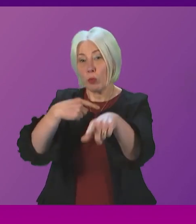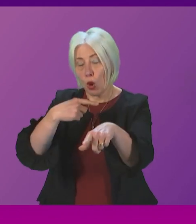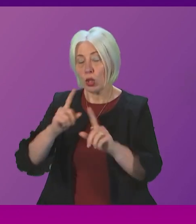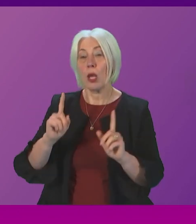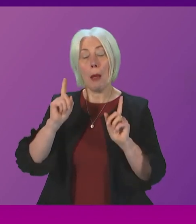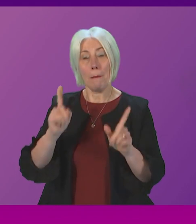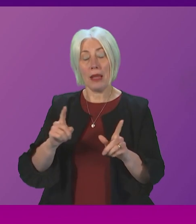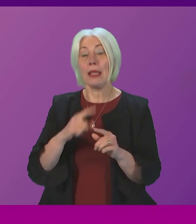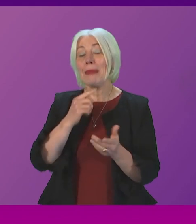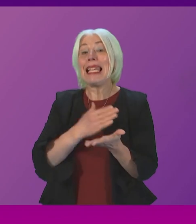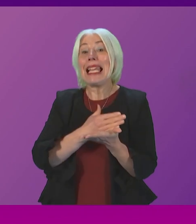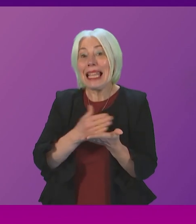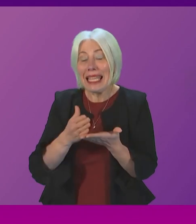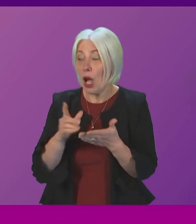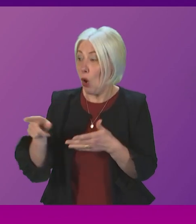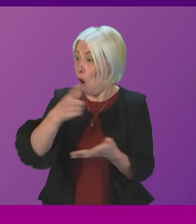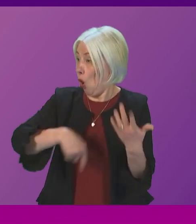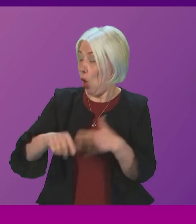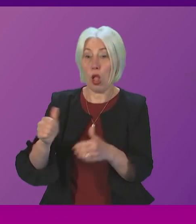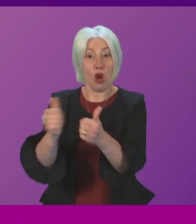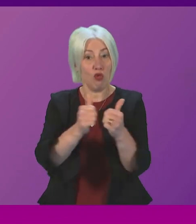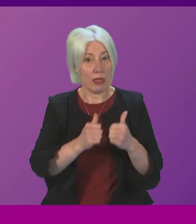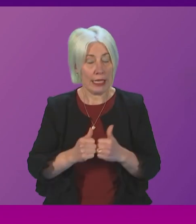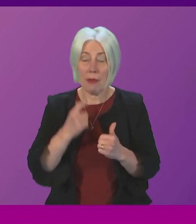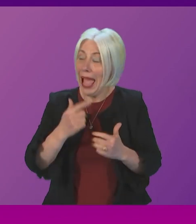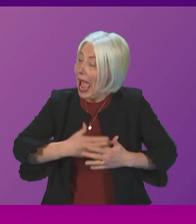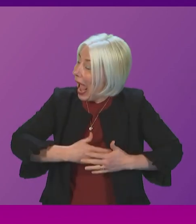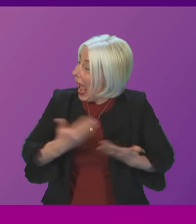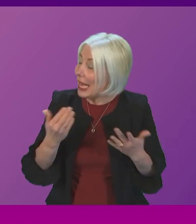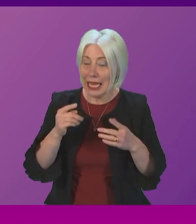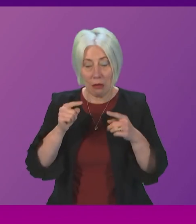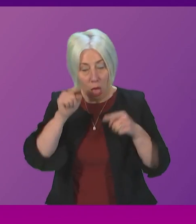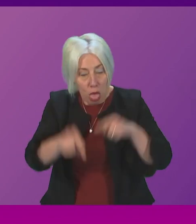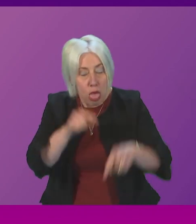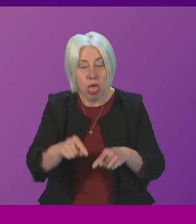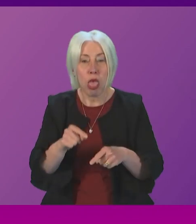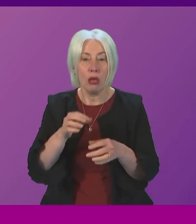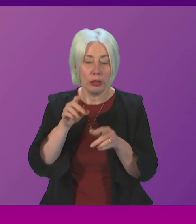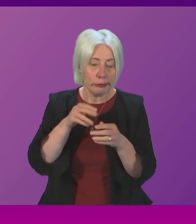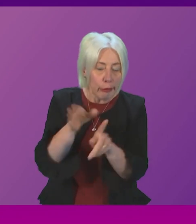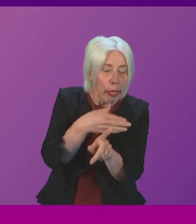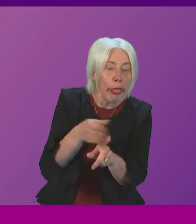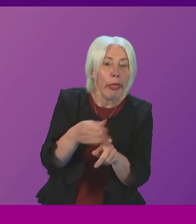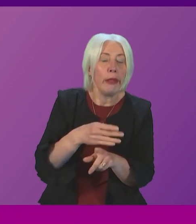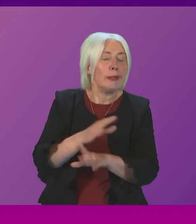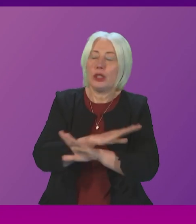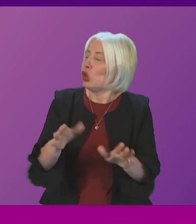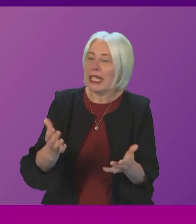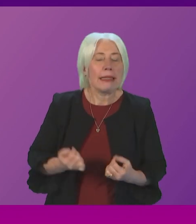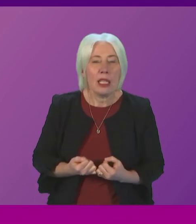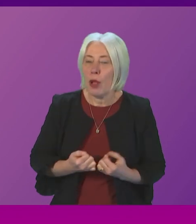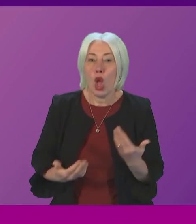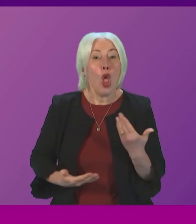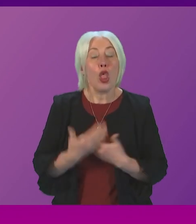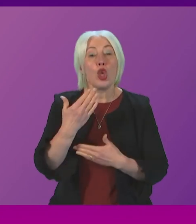on and again I'm sure there is collective agreement on this that any form of abuse is unacceptable and the new domestic abuse offence which has been